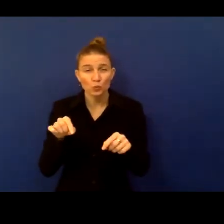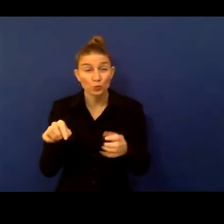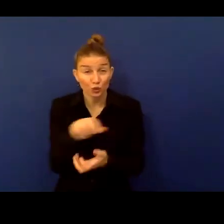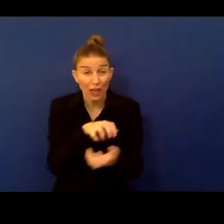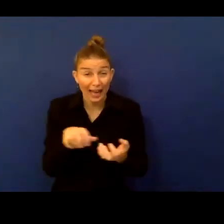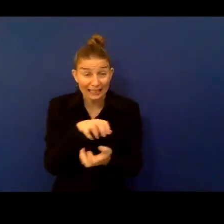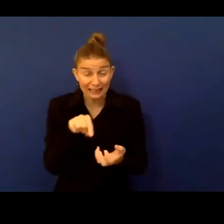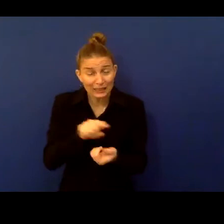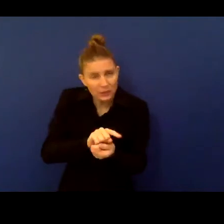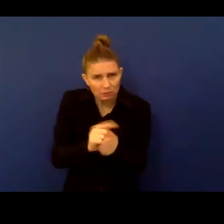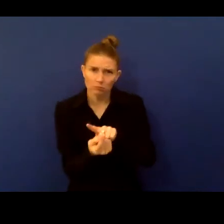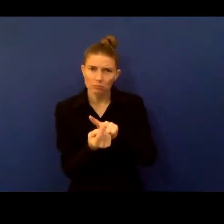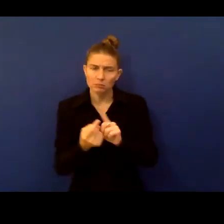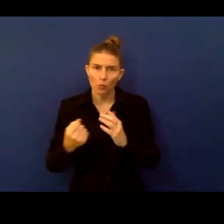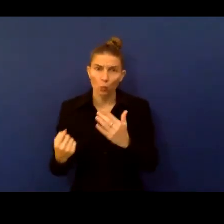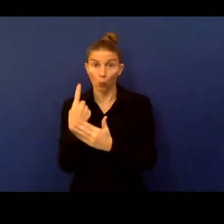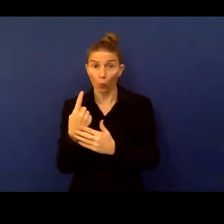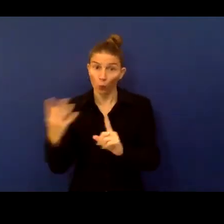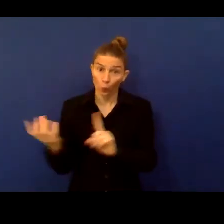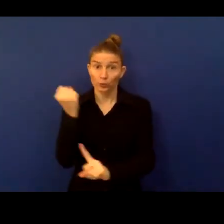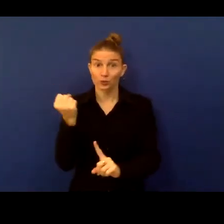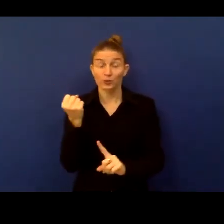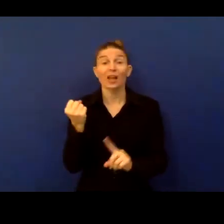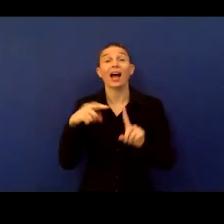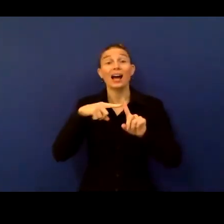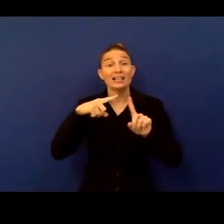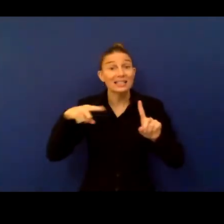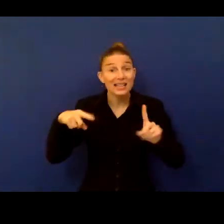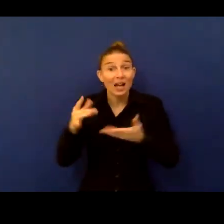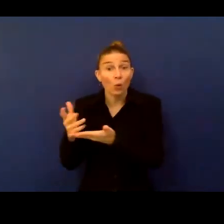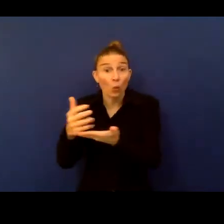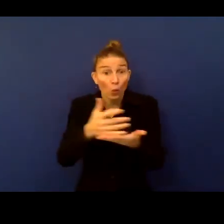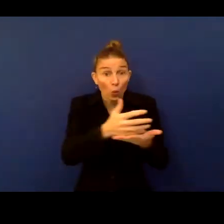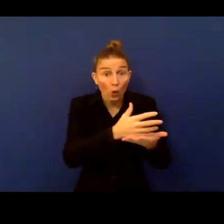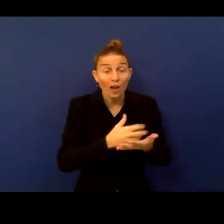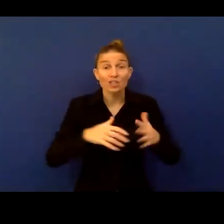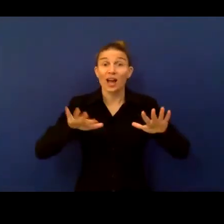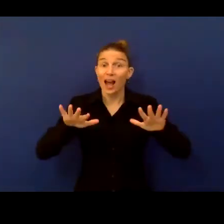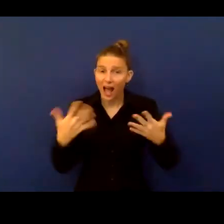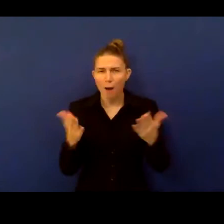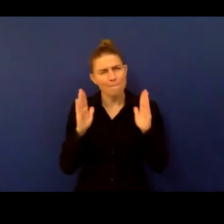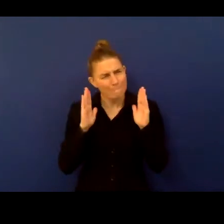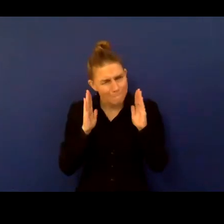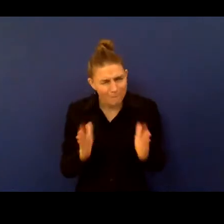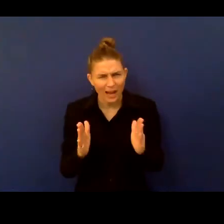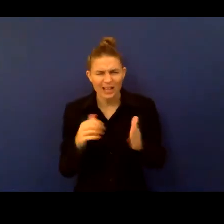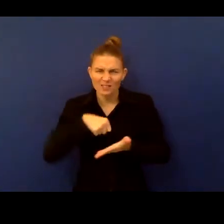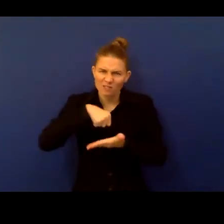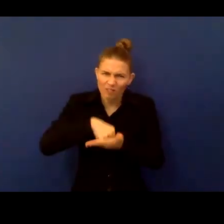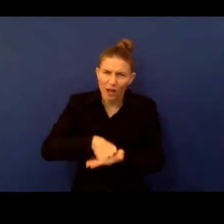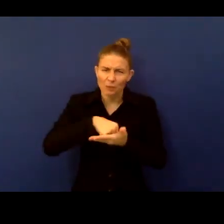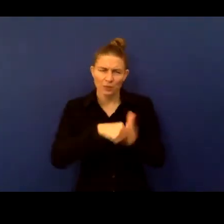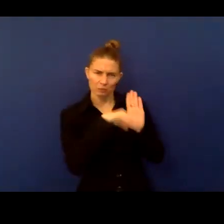we have to make sure that data collection is done by meeting certain fundamental requirements in terms of ethical